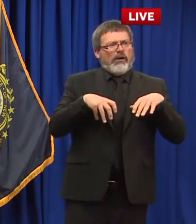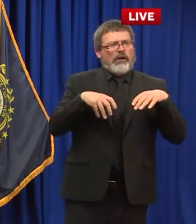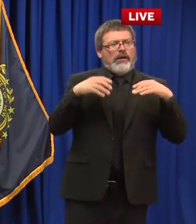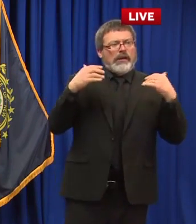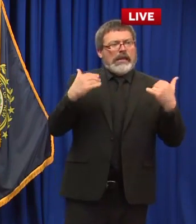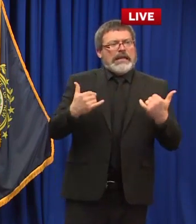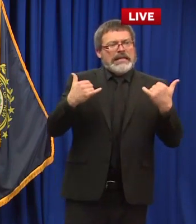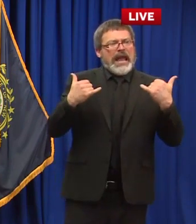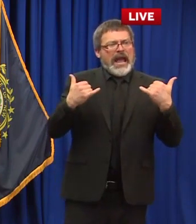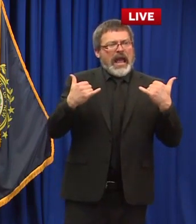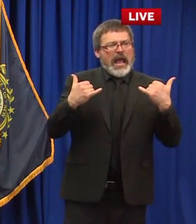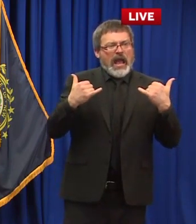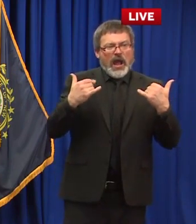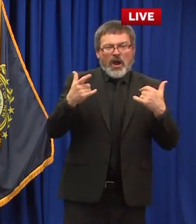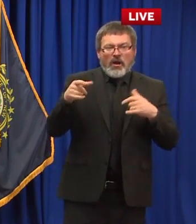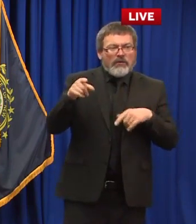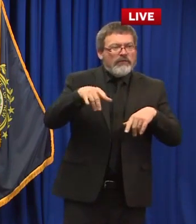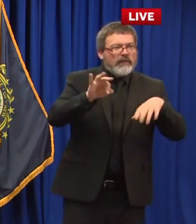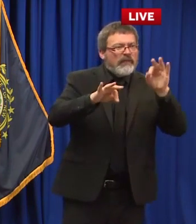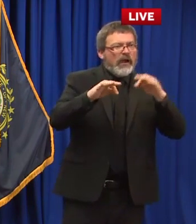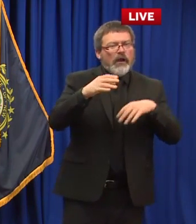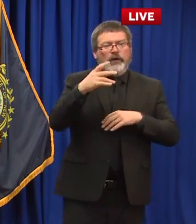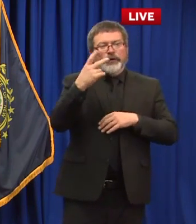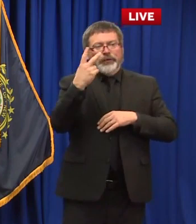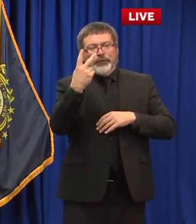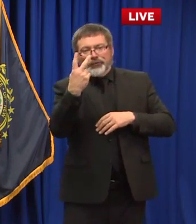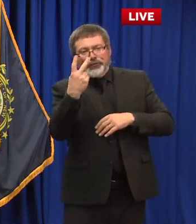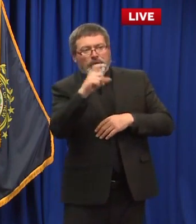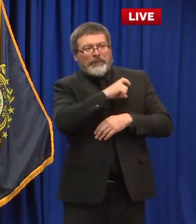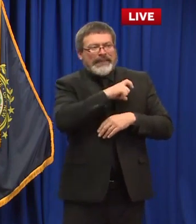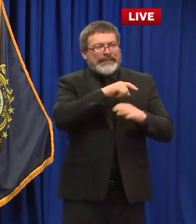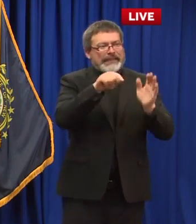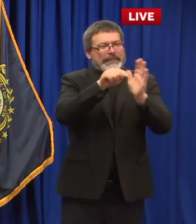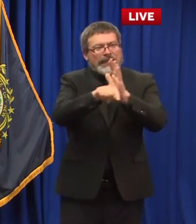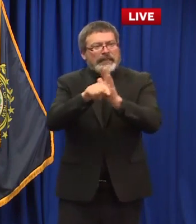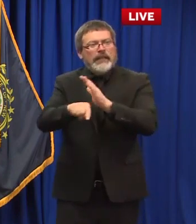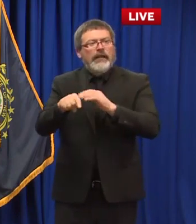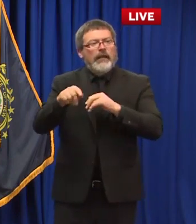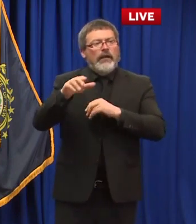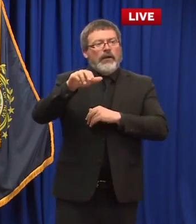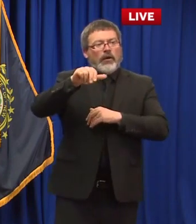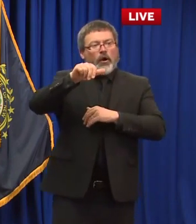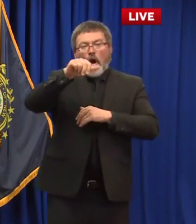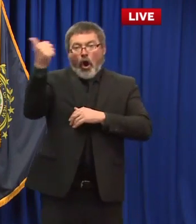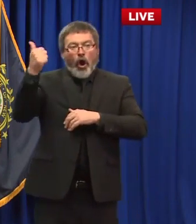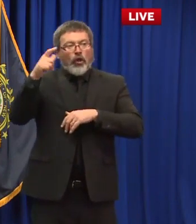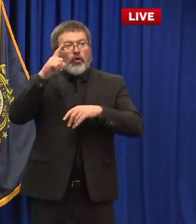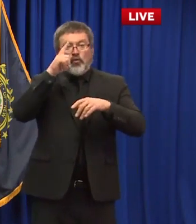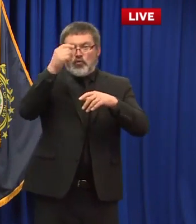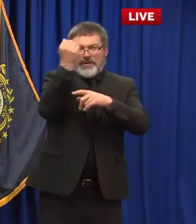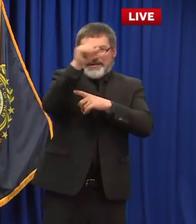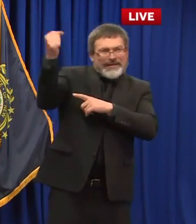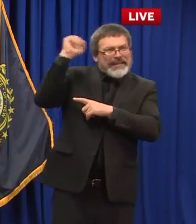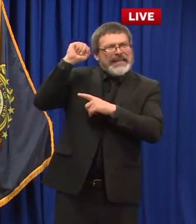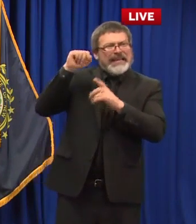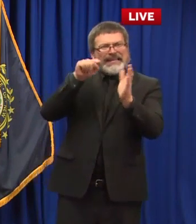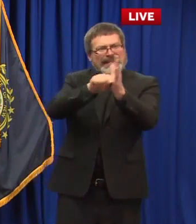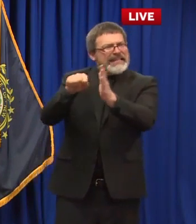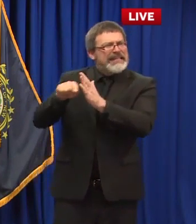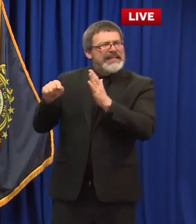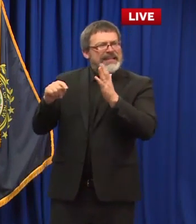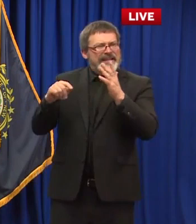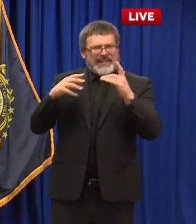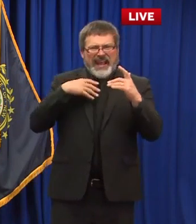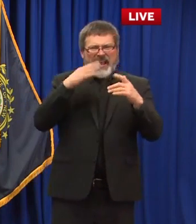there have been numerous civilians killed by rioters who are associated with or you know in the things that are happening in night some people